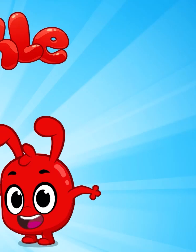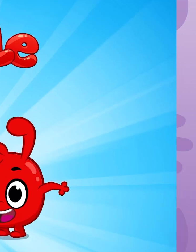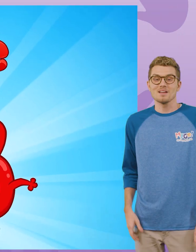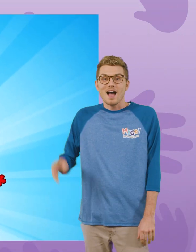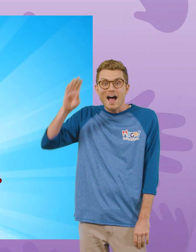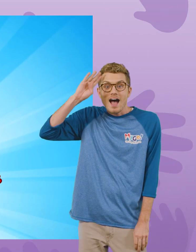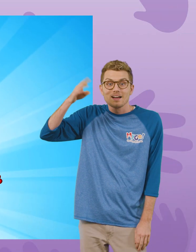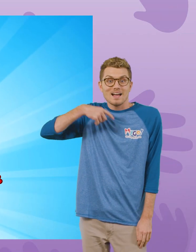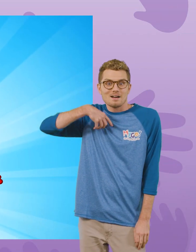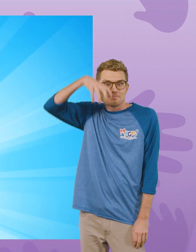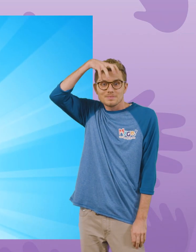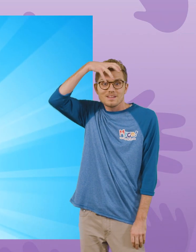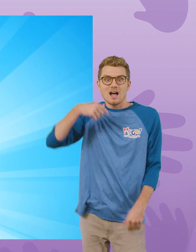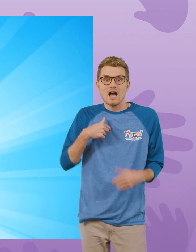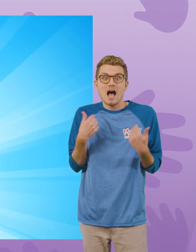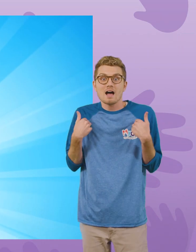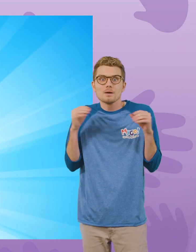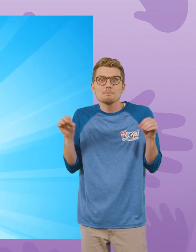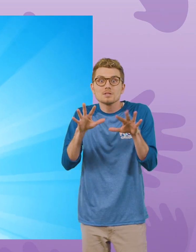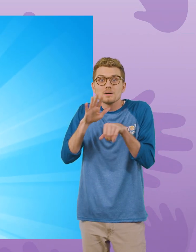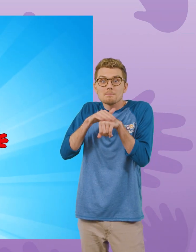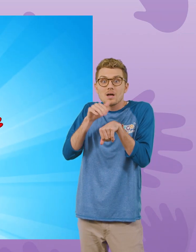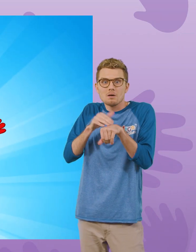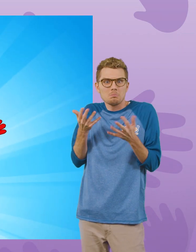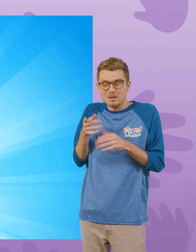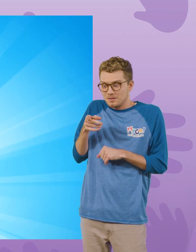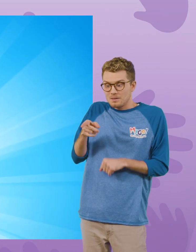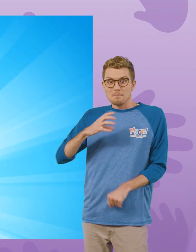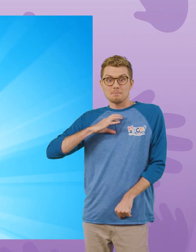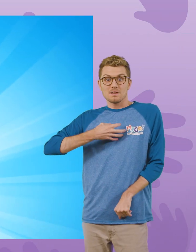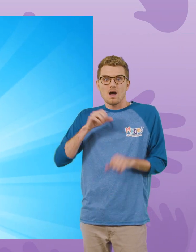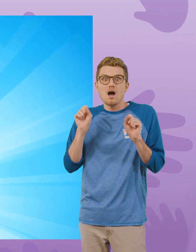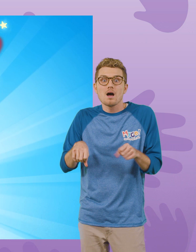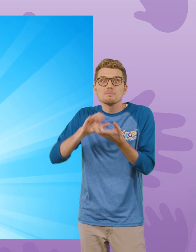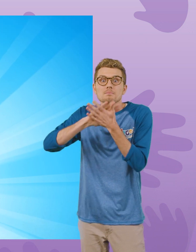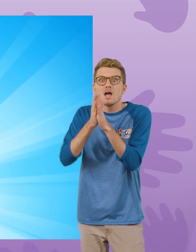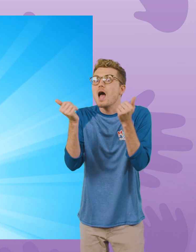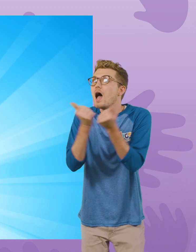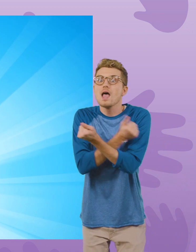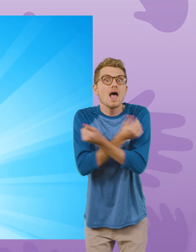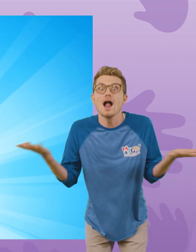Hi! I'm Mila, and my magic pet Morphle can morph into anything I want!